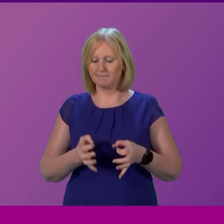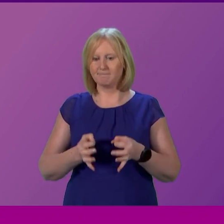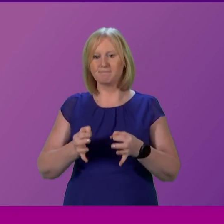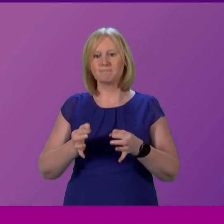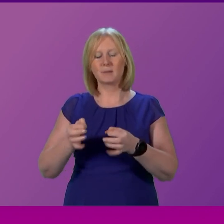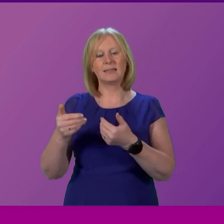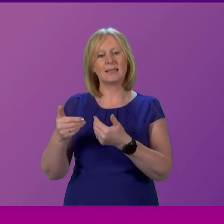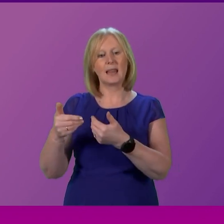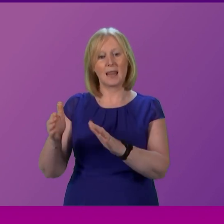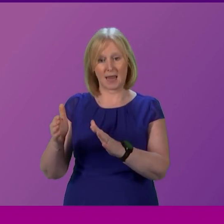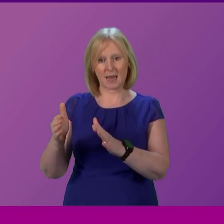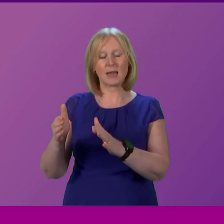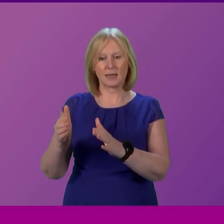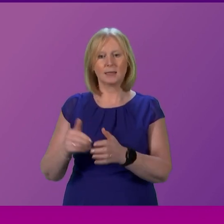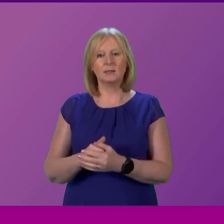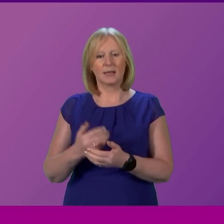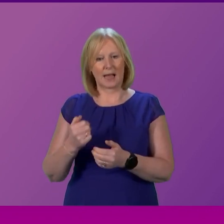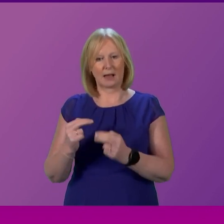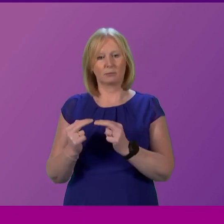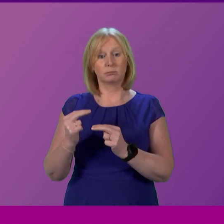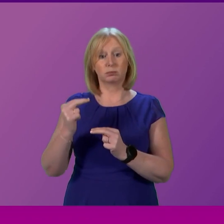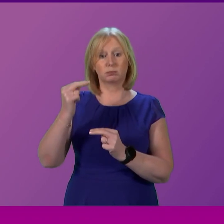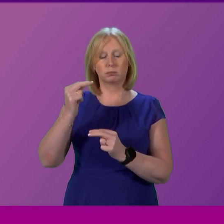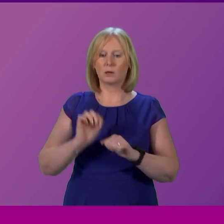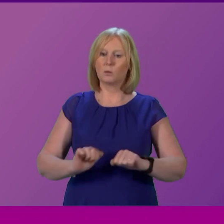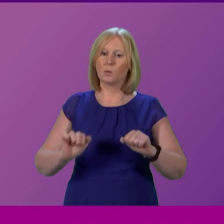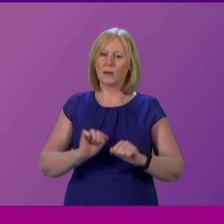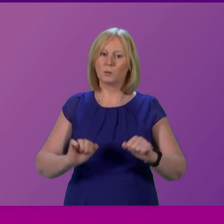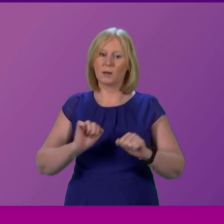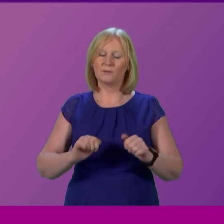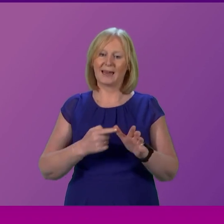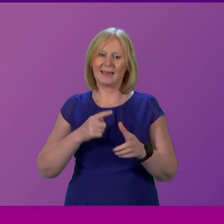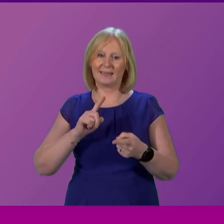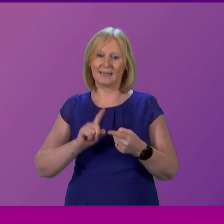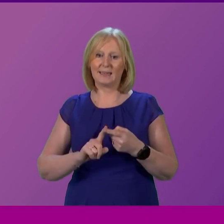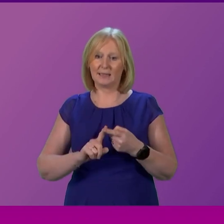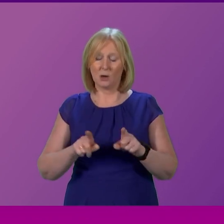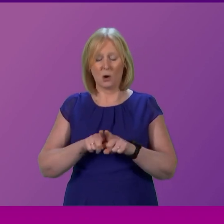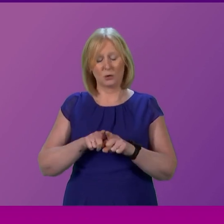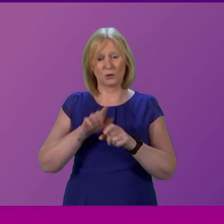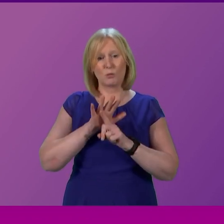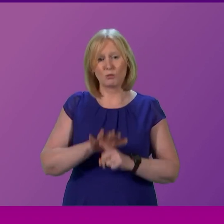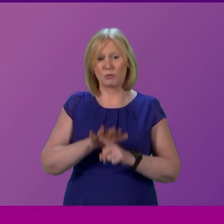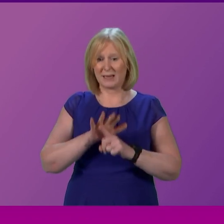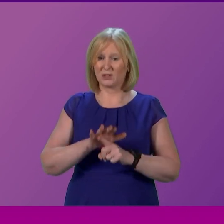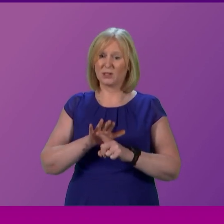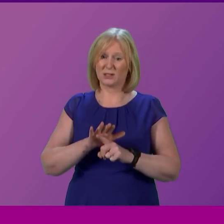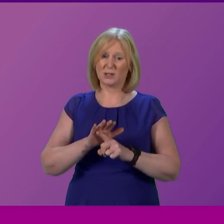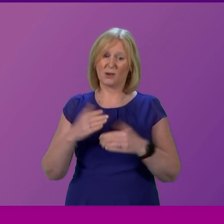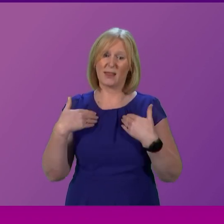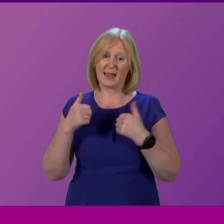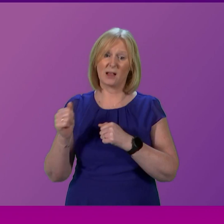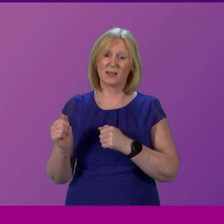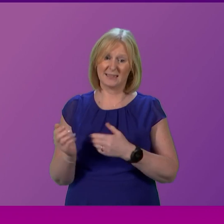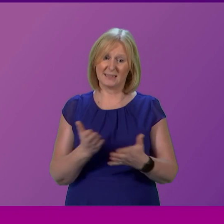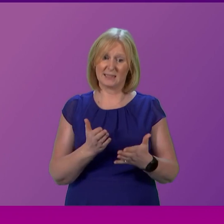continues to have an impact in driving up A and E waiting times, and overall pressures on the health system are significant. Last